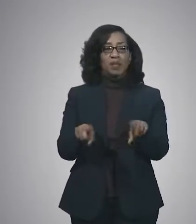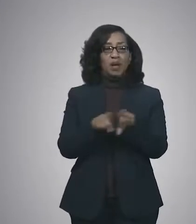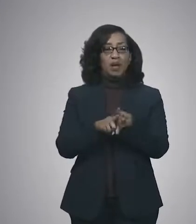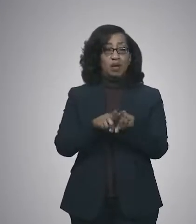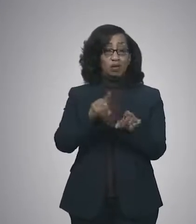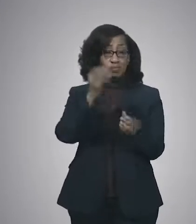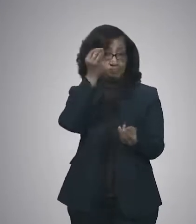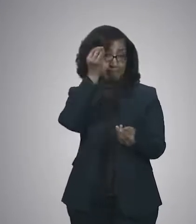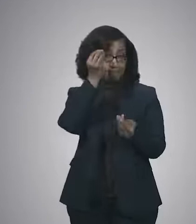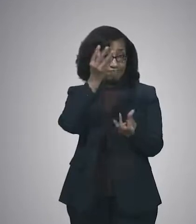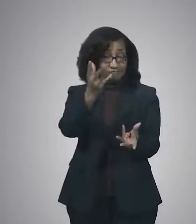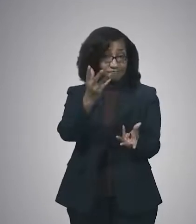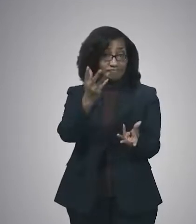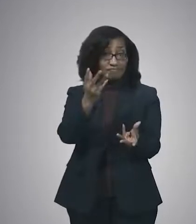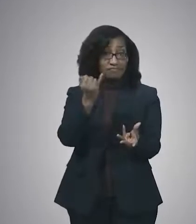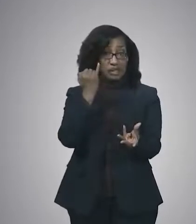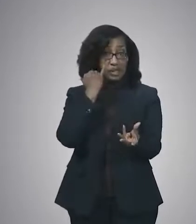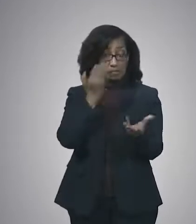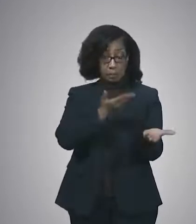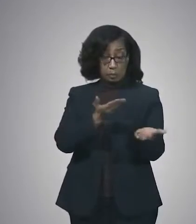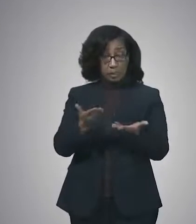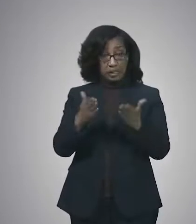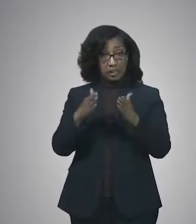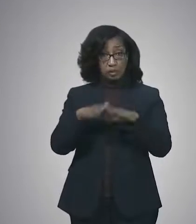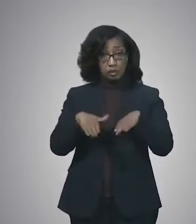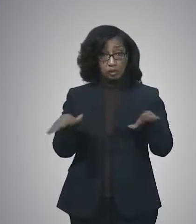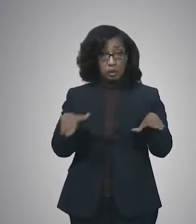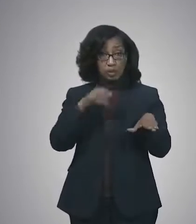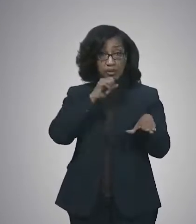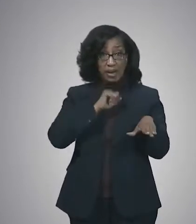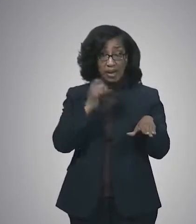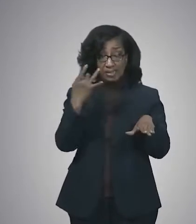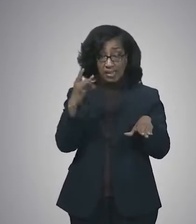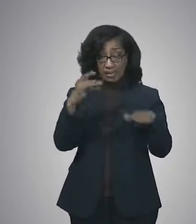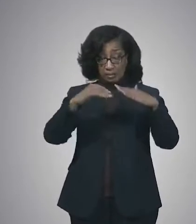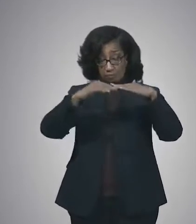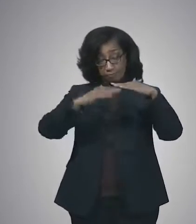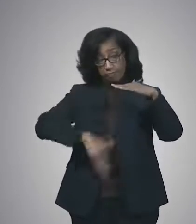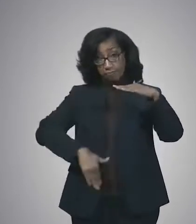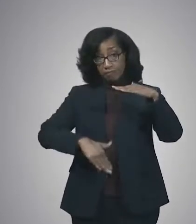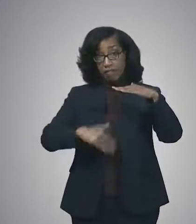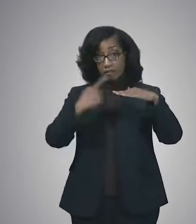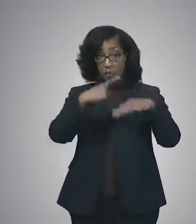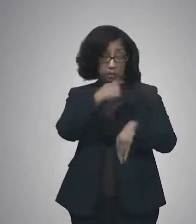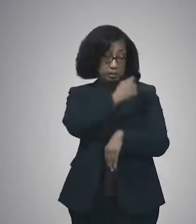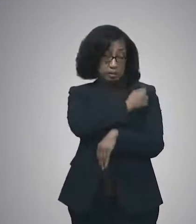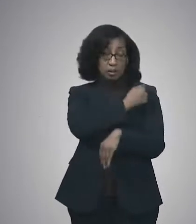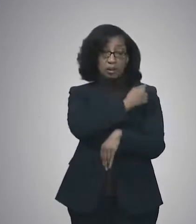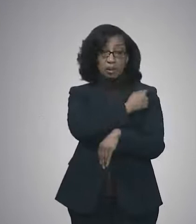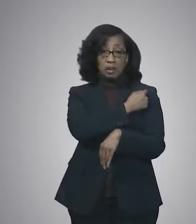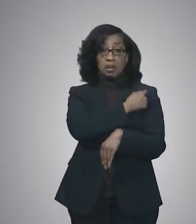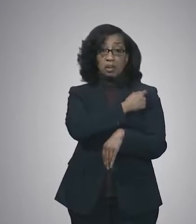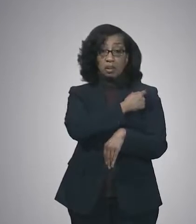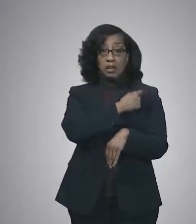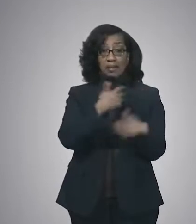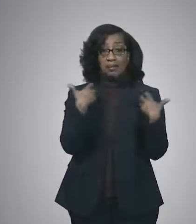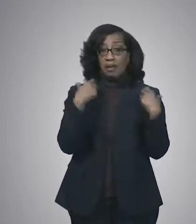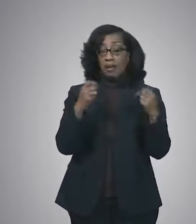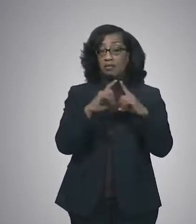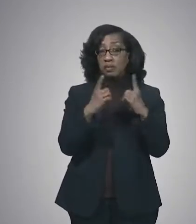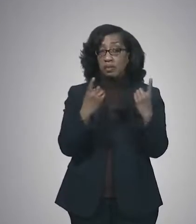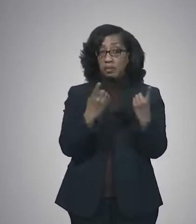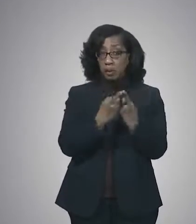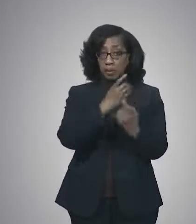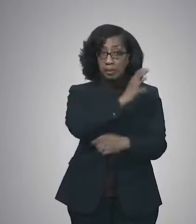remember, for those of you bringing your minor children less than 18 years old to be vaccinated at the Health Department's